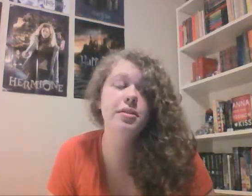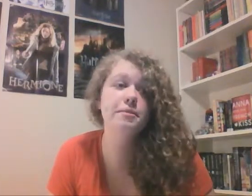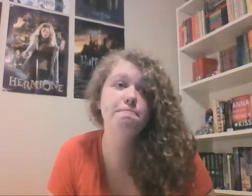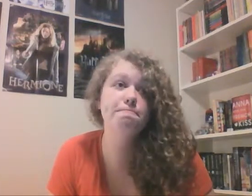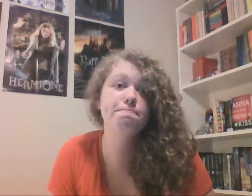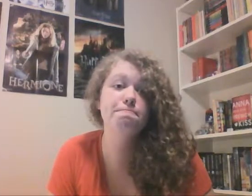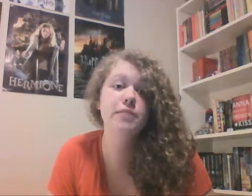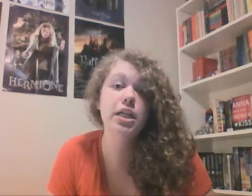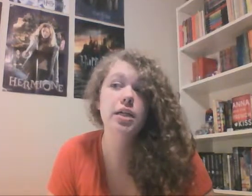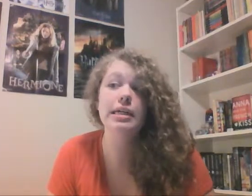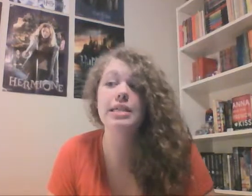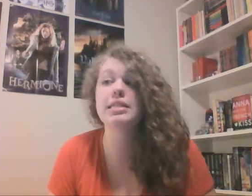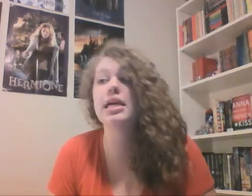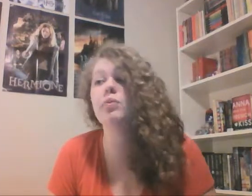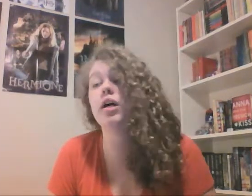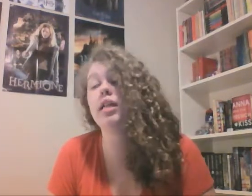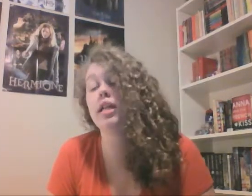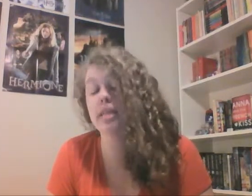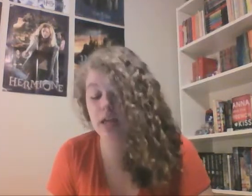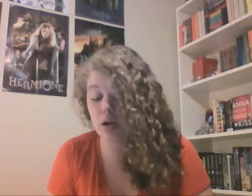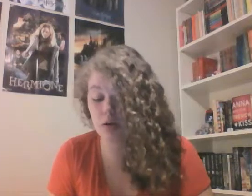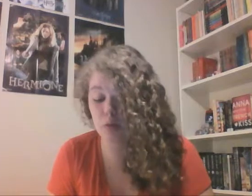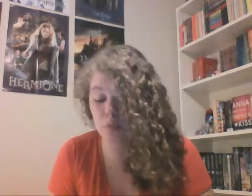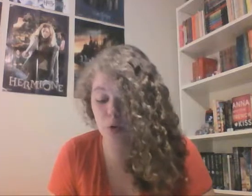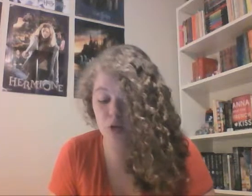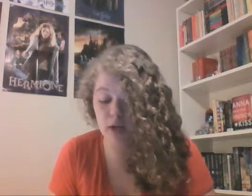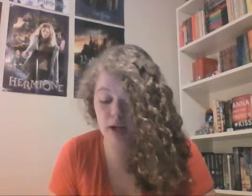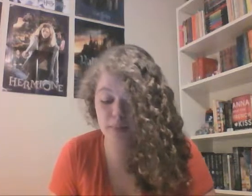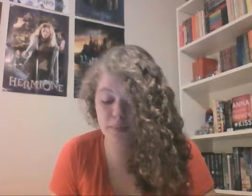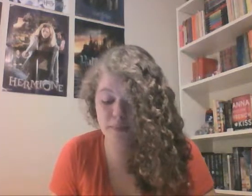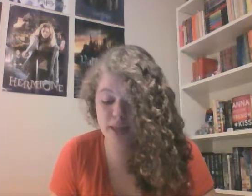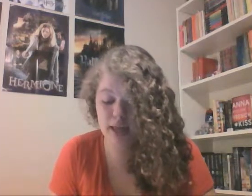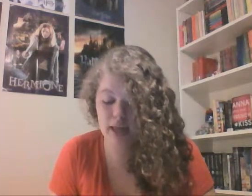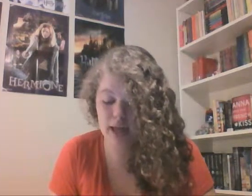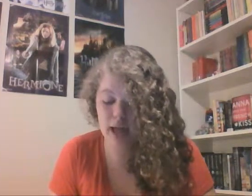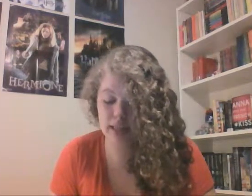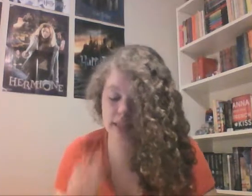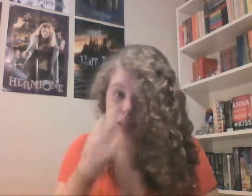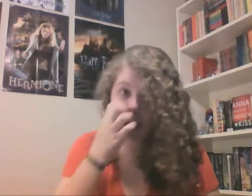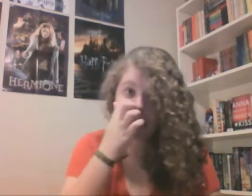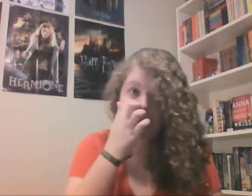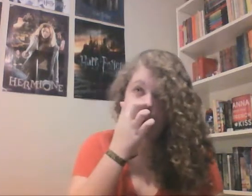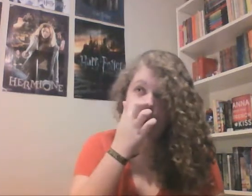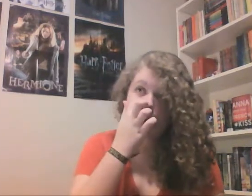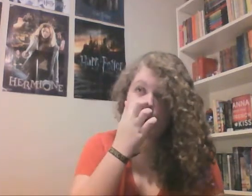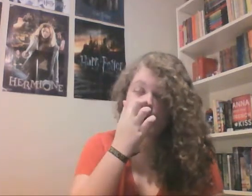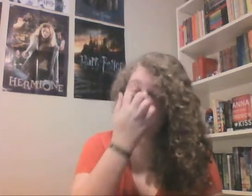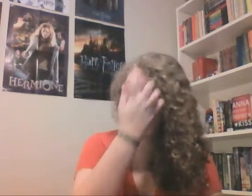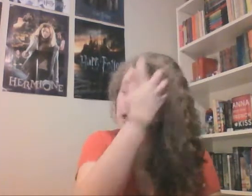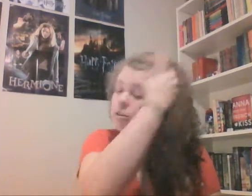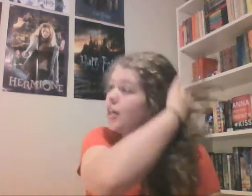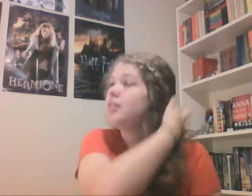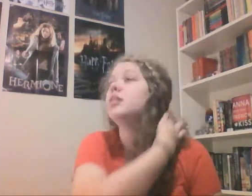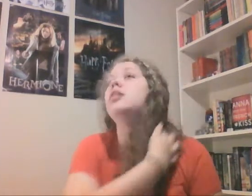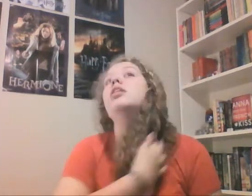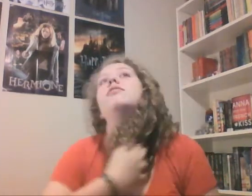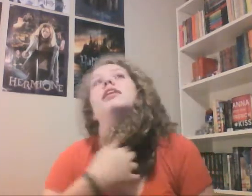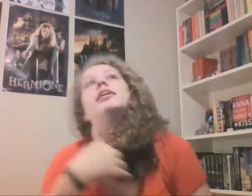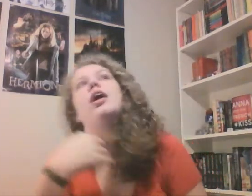because they want the mortal cup and Alec's not there because he's out trying to find out